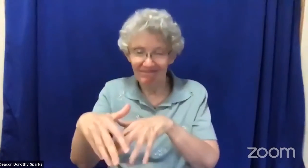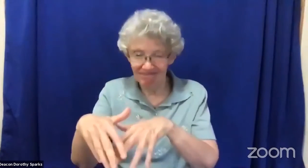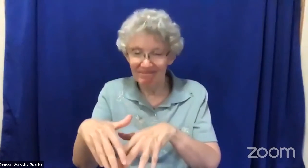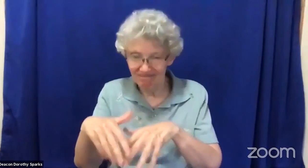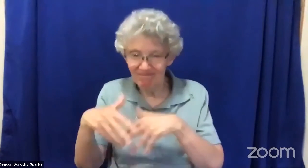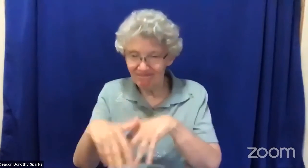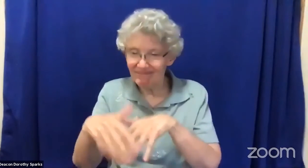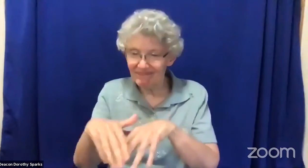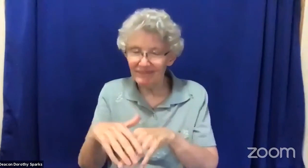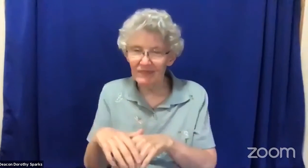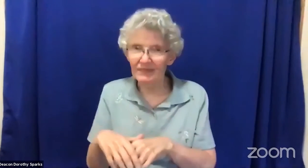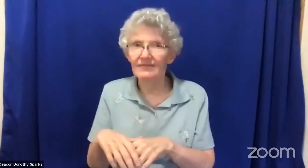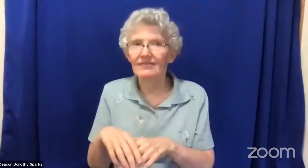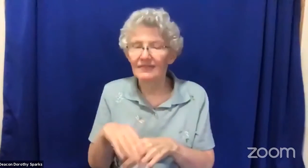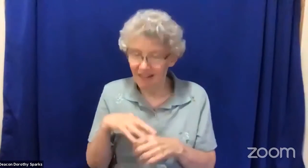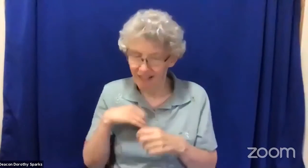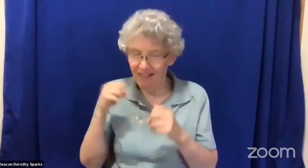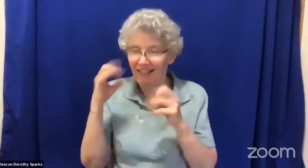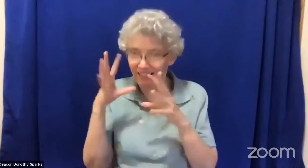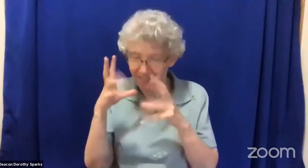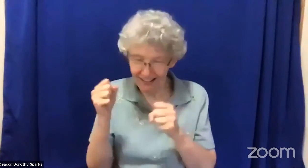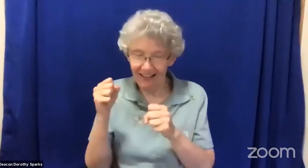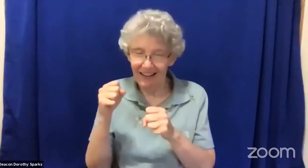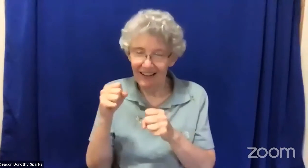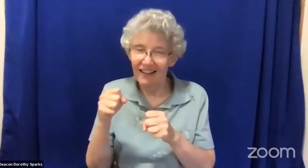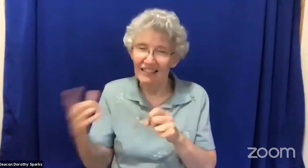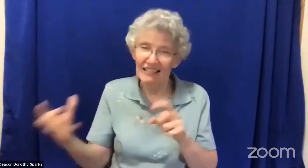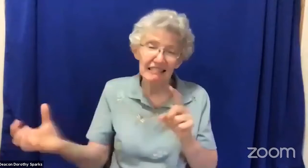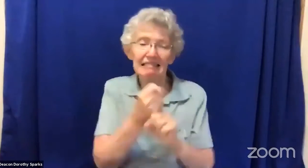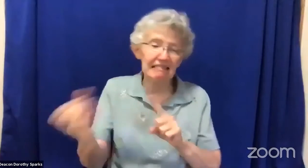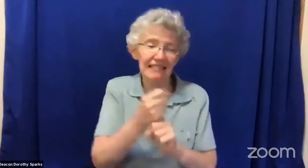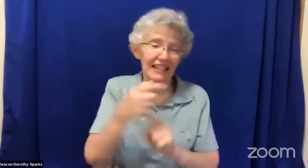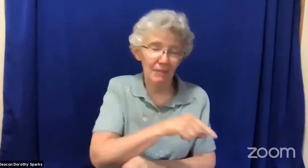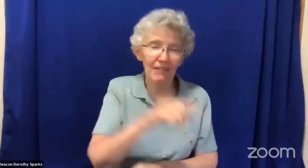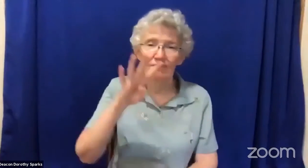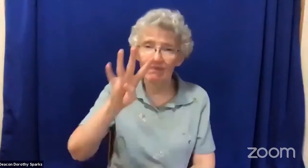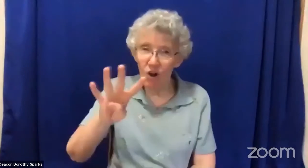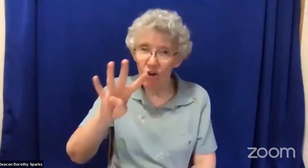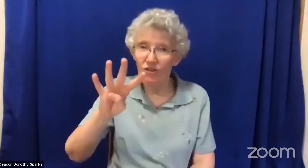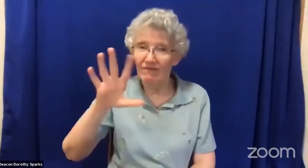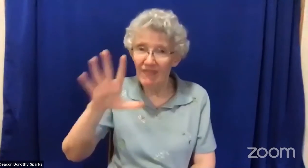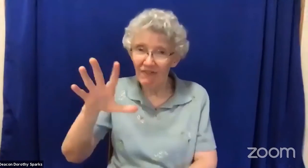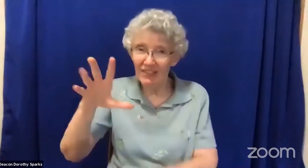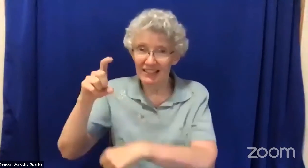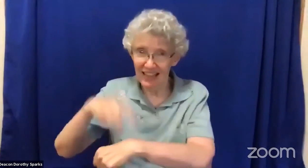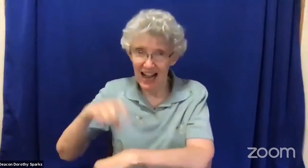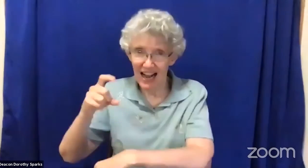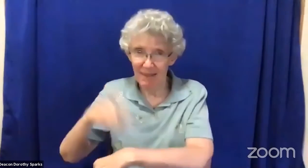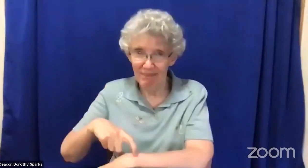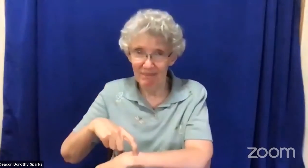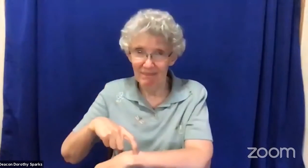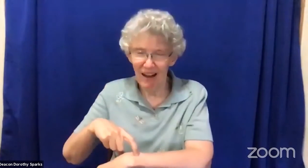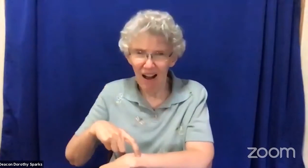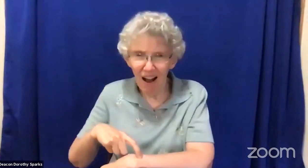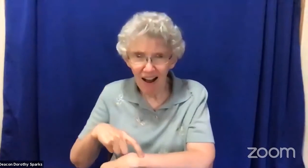And he had been involved in these marches. And I was surprised to hear that he had been arrested